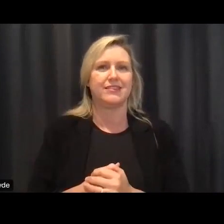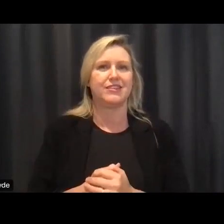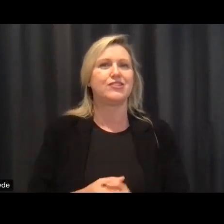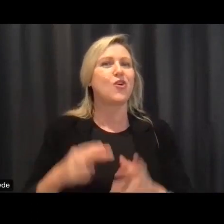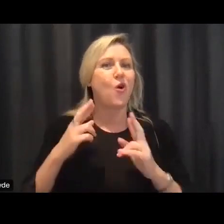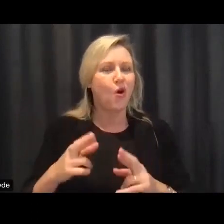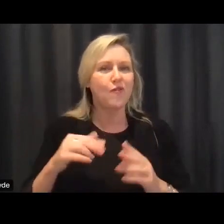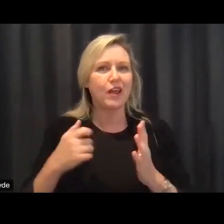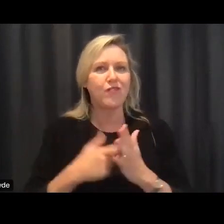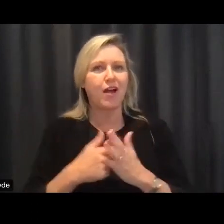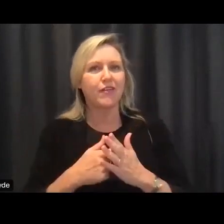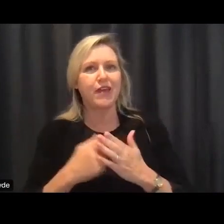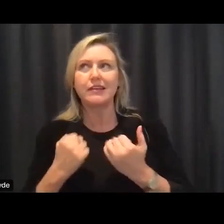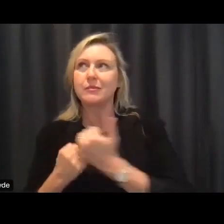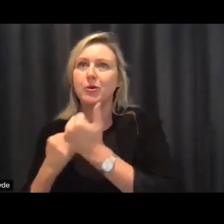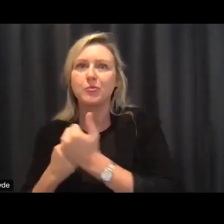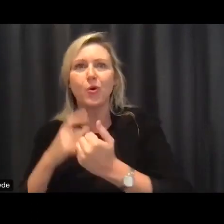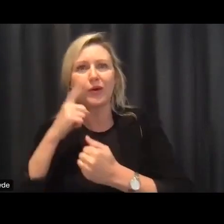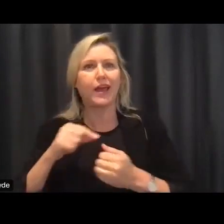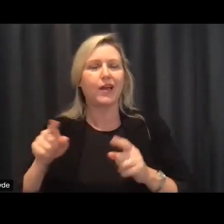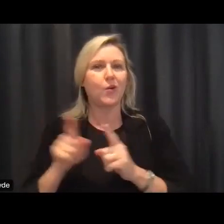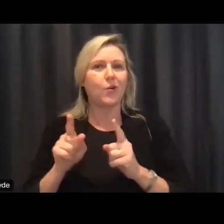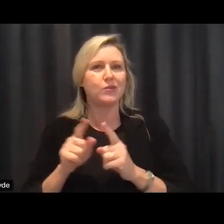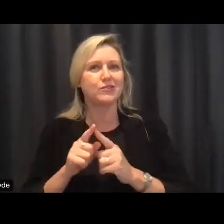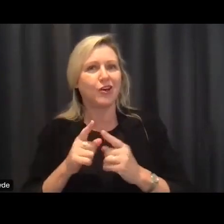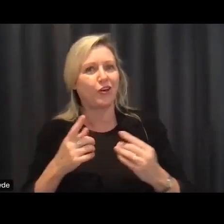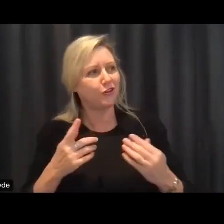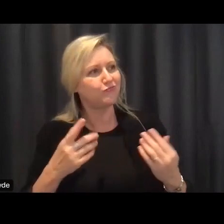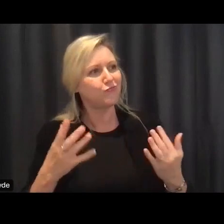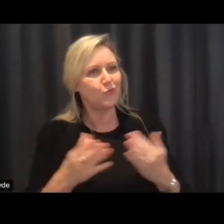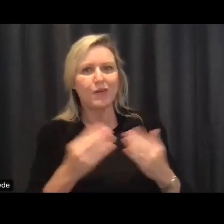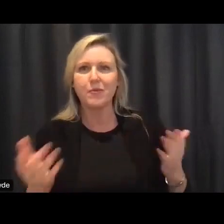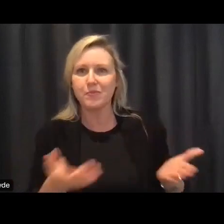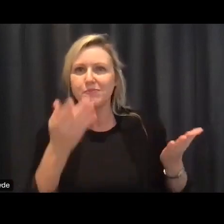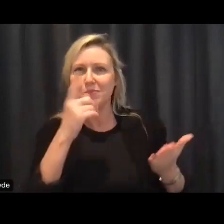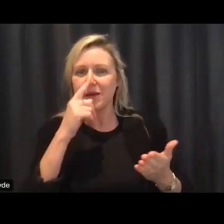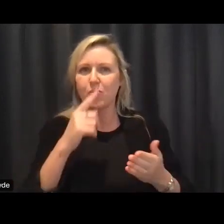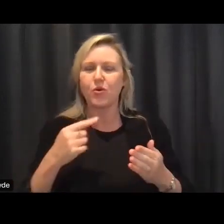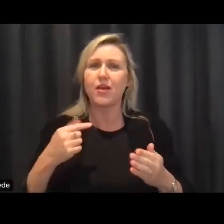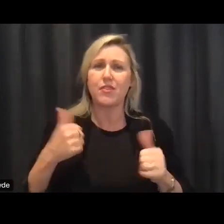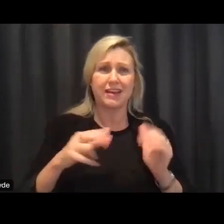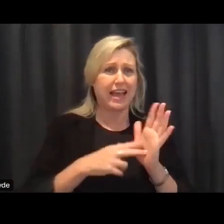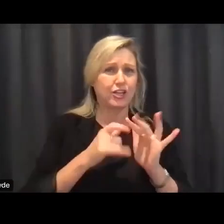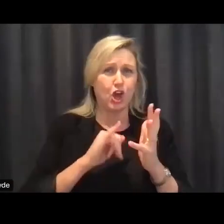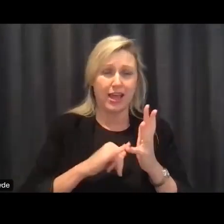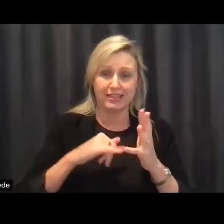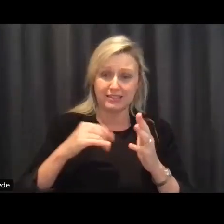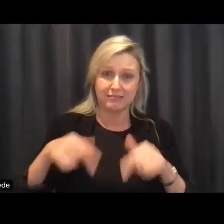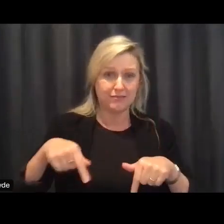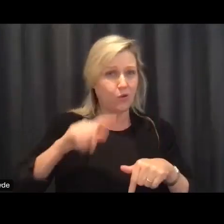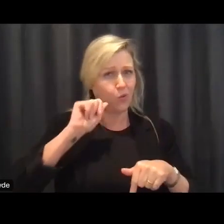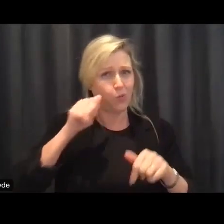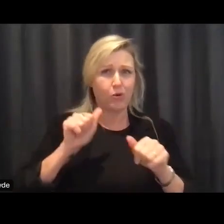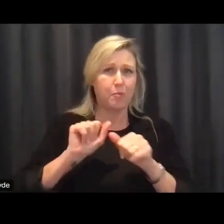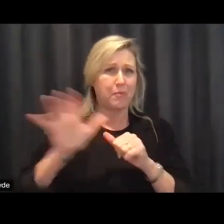you know so we can make this scheme the best disability scheme in the world we really